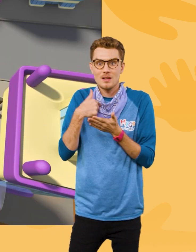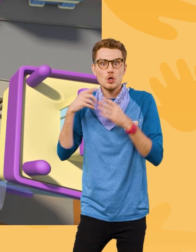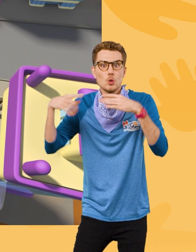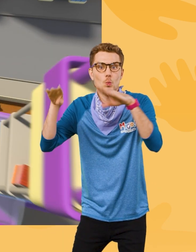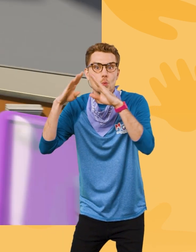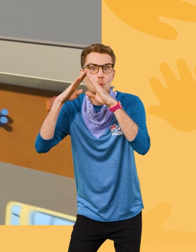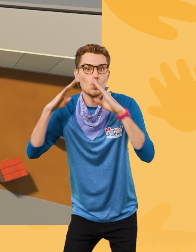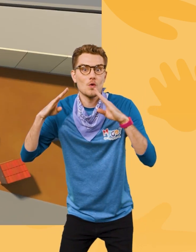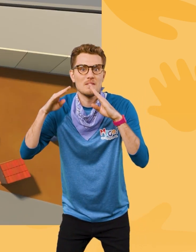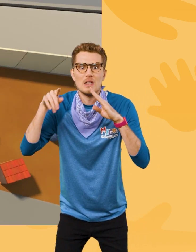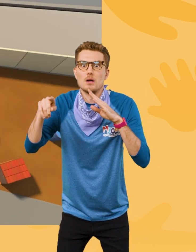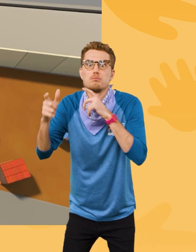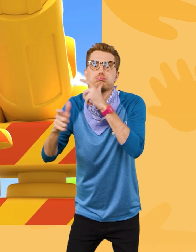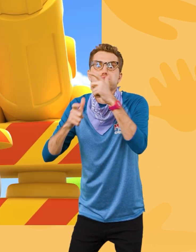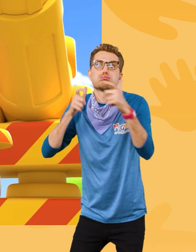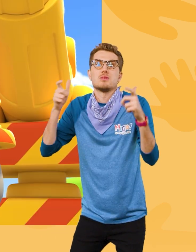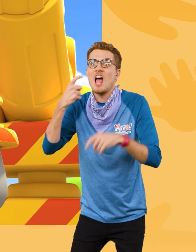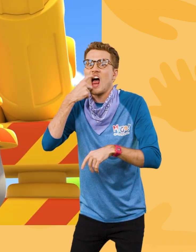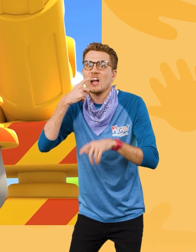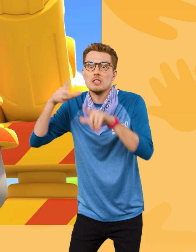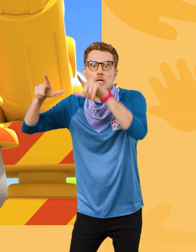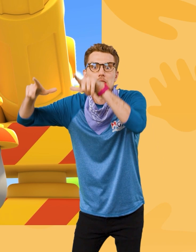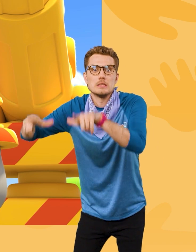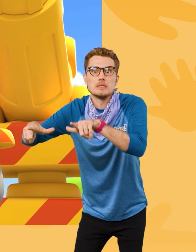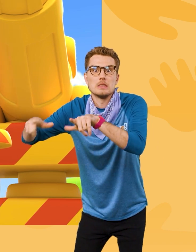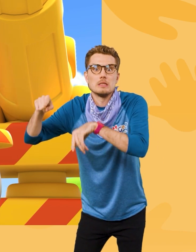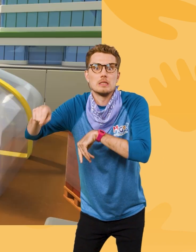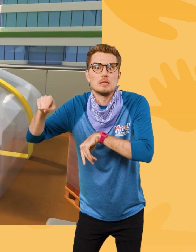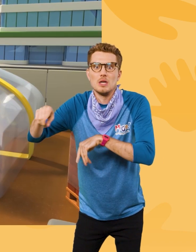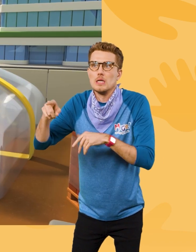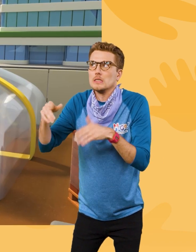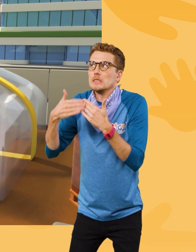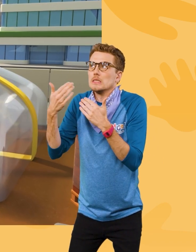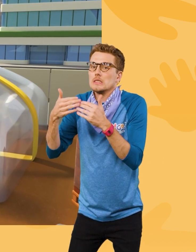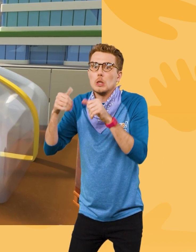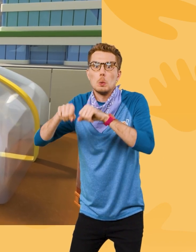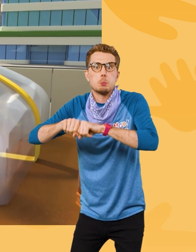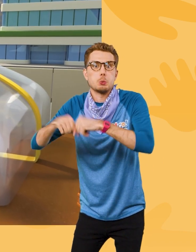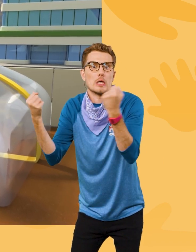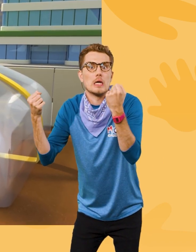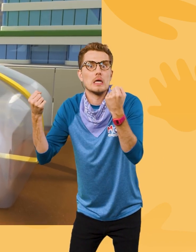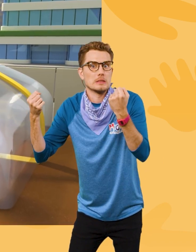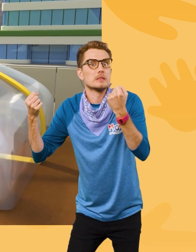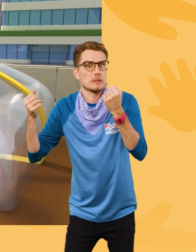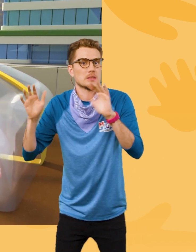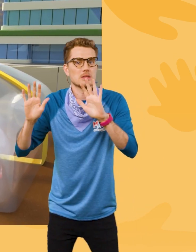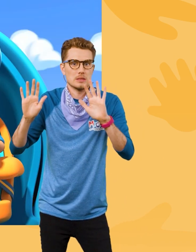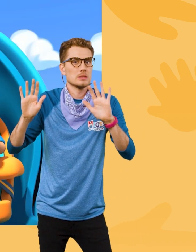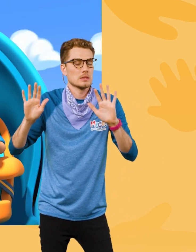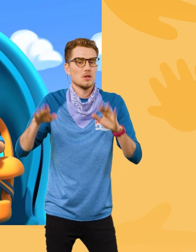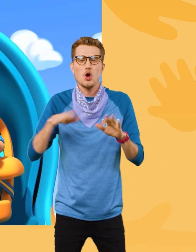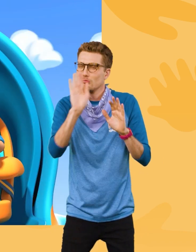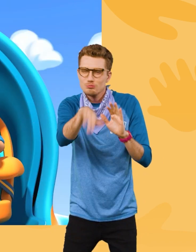It's that big glass square down there! Glass is very fragile! You got this!